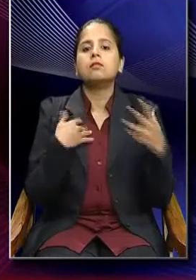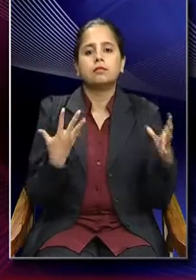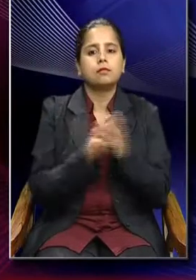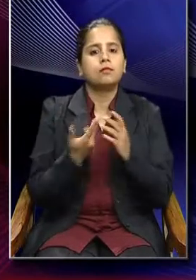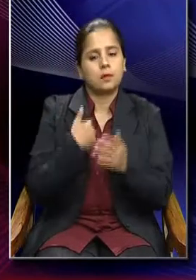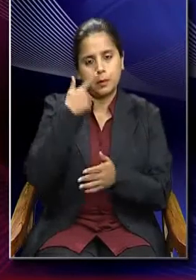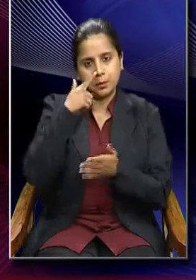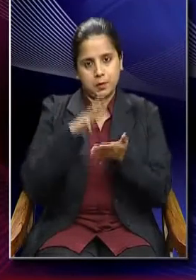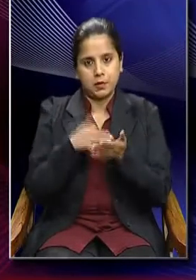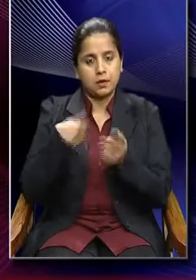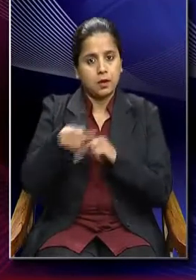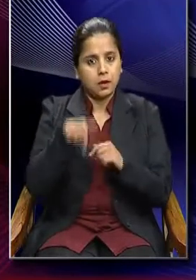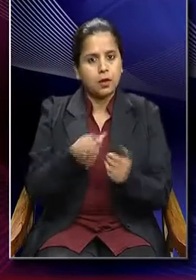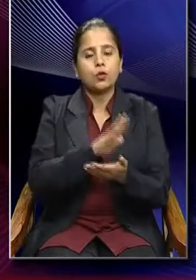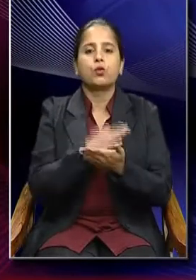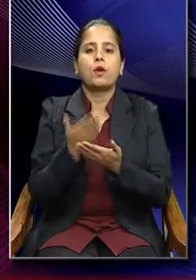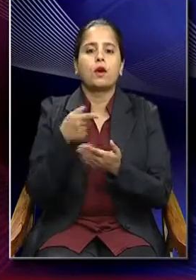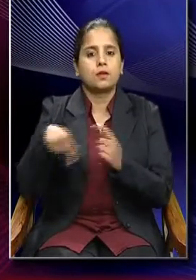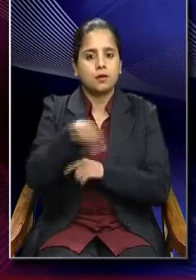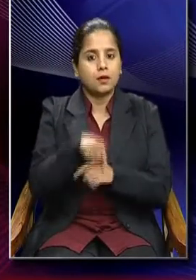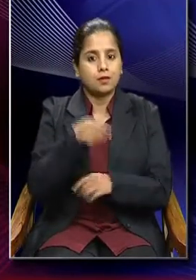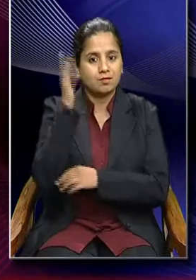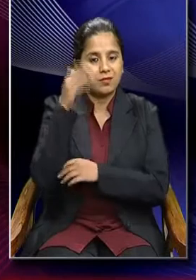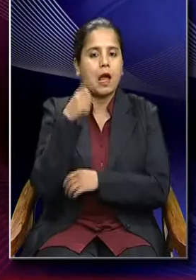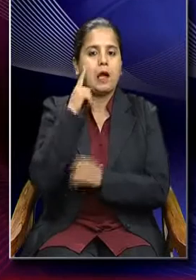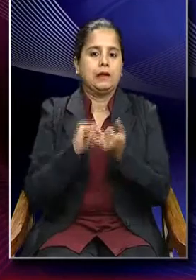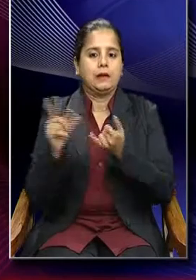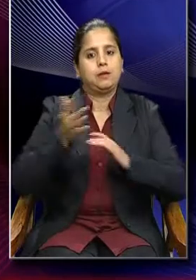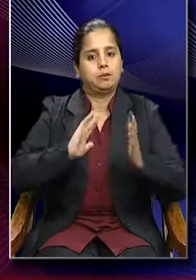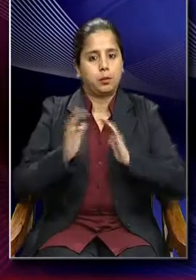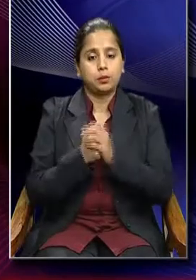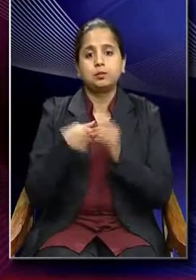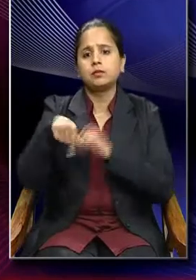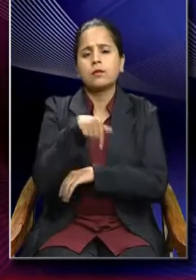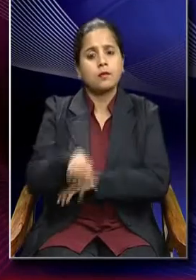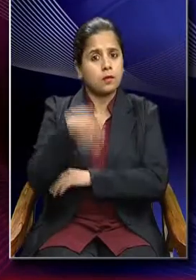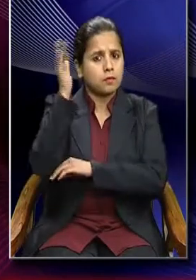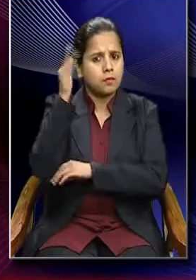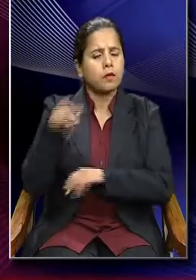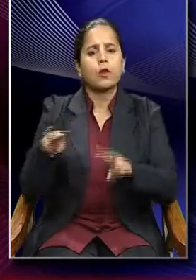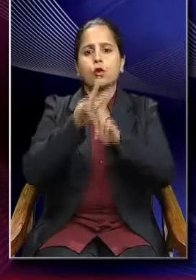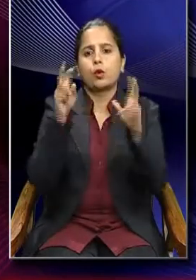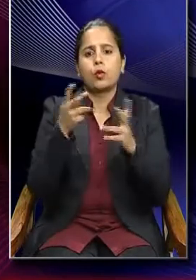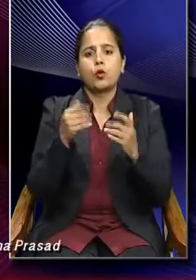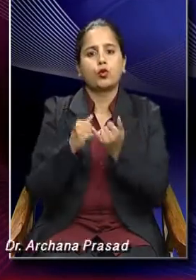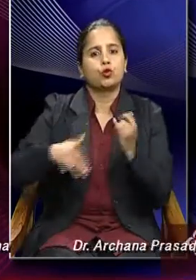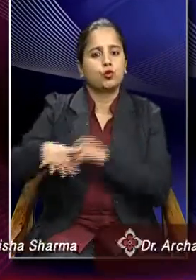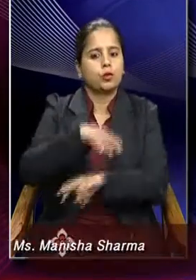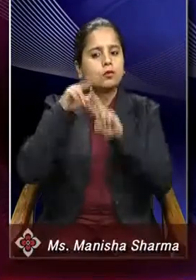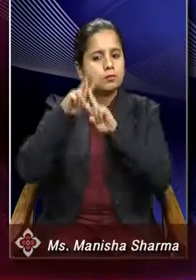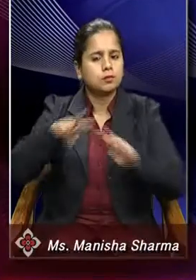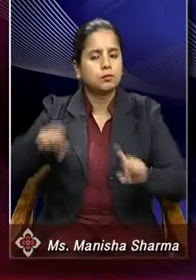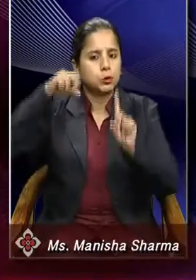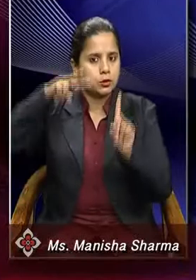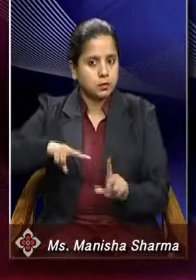Manisha, who is going to translate the lecture in sign language. In today's lecture, the topic is sociological perspective.